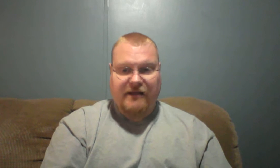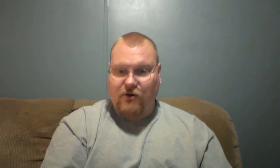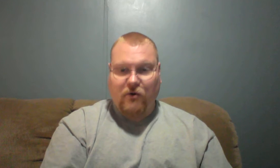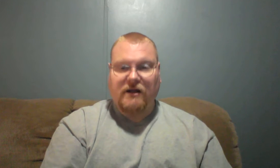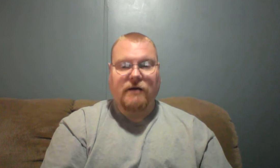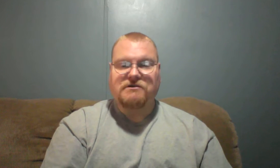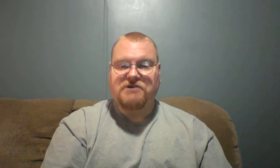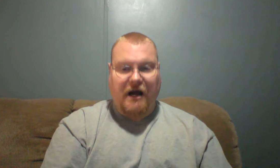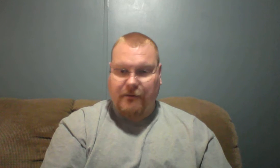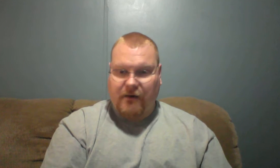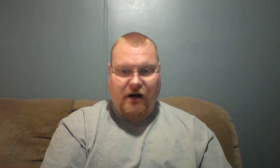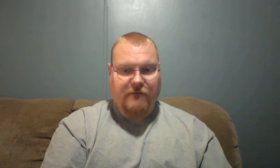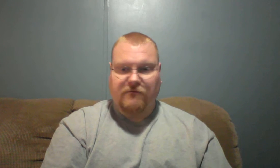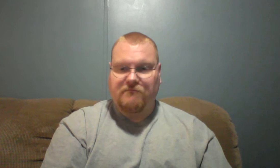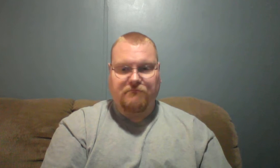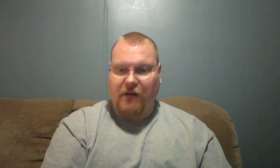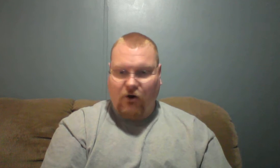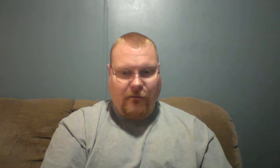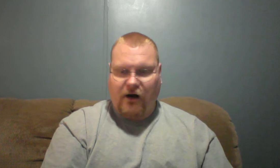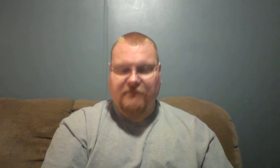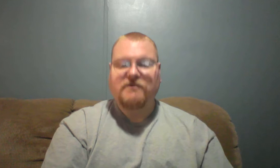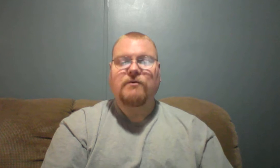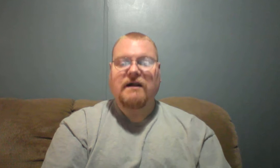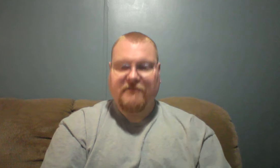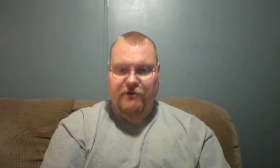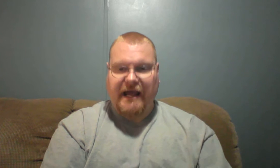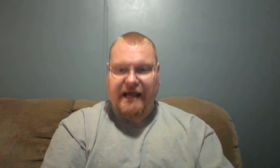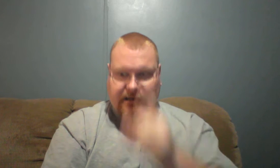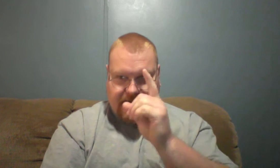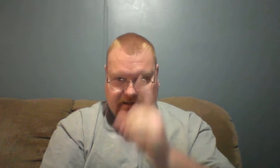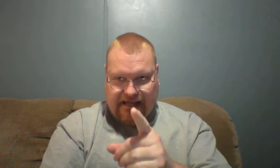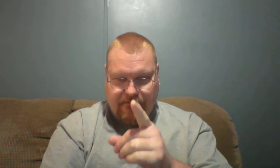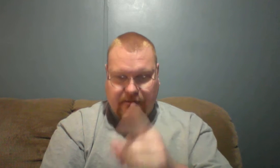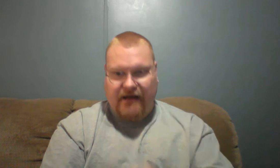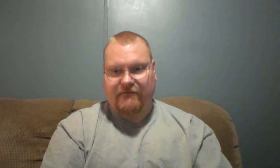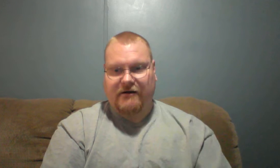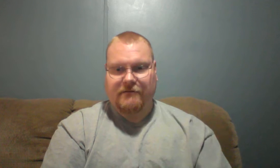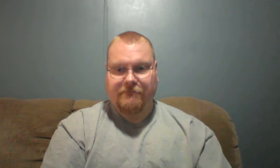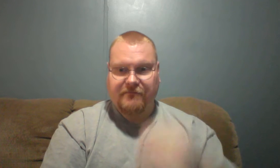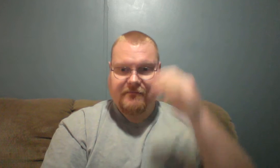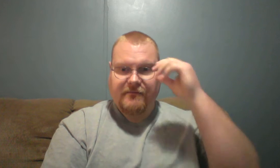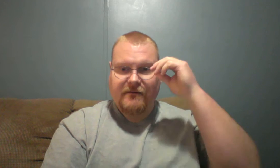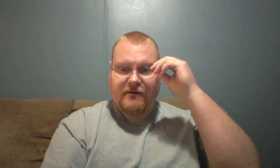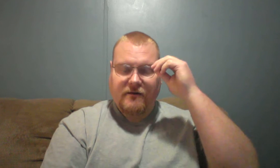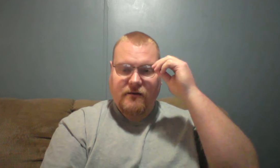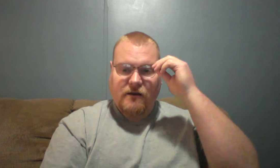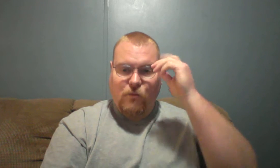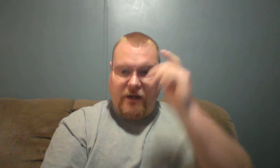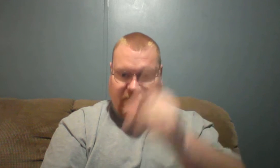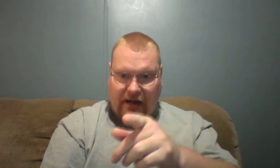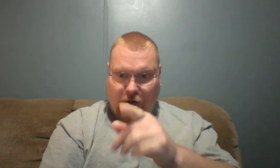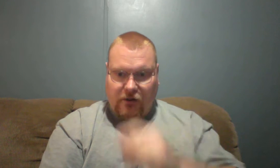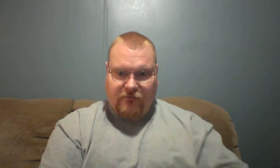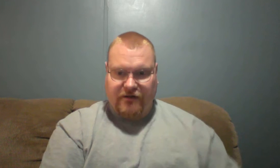the door closed and chop them off or blow them off and do whatever you can keep him out of there. We have power over him.